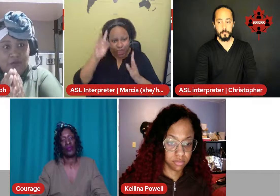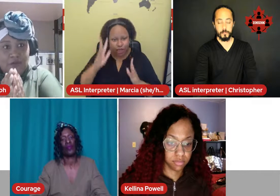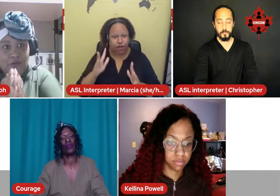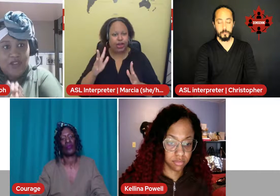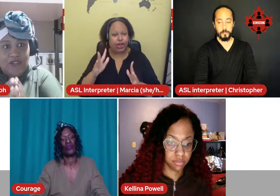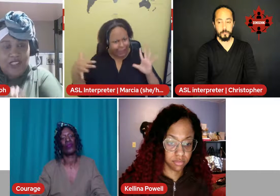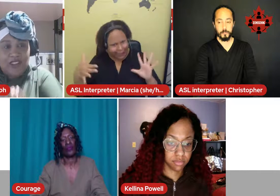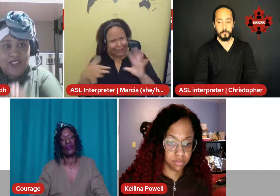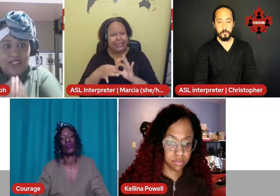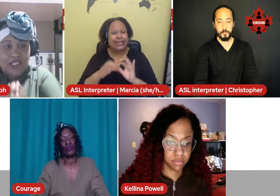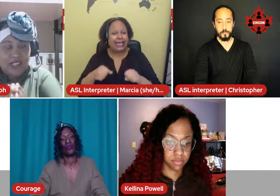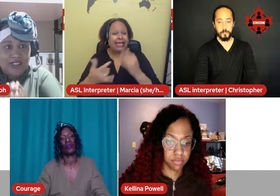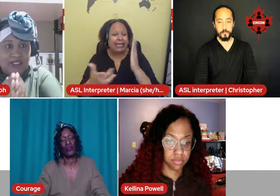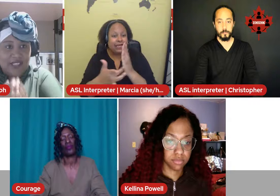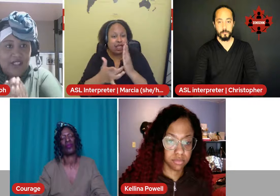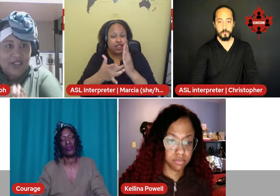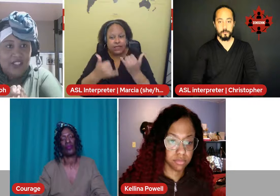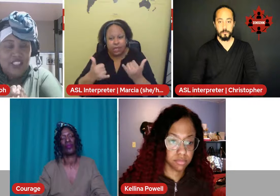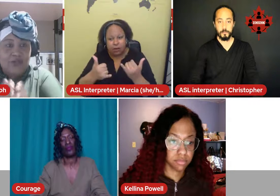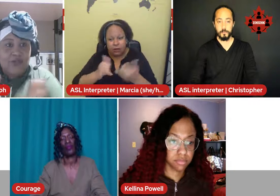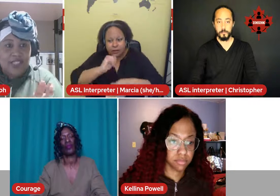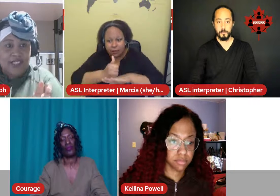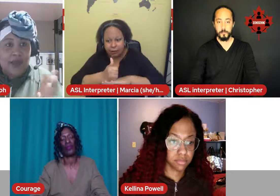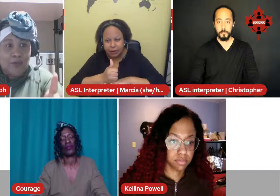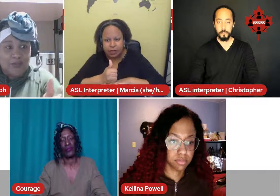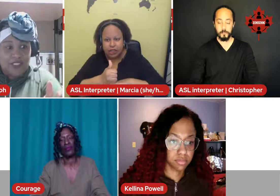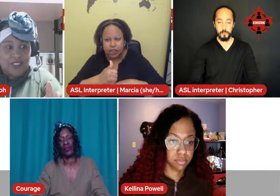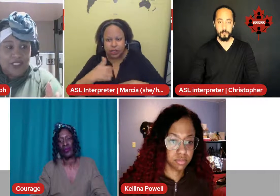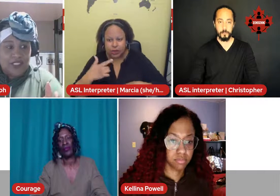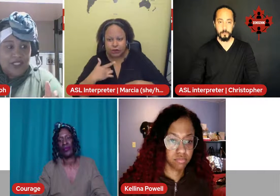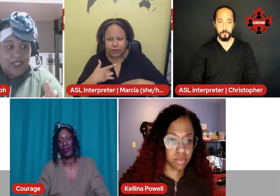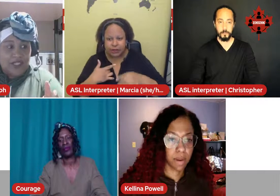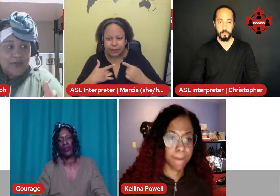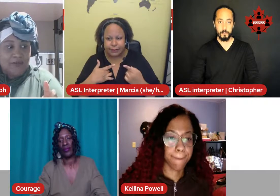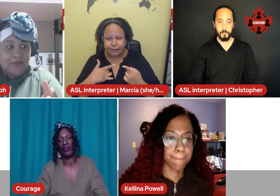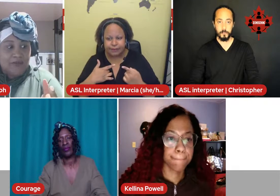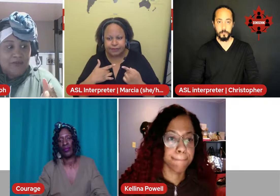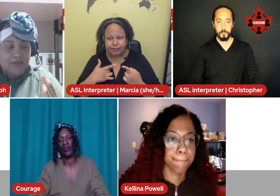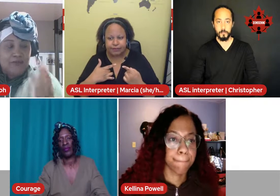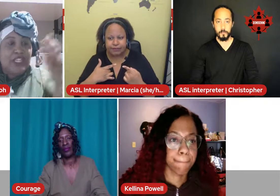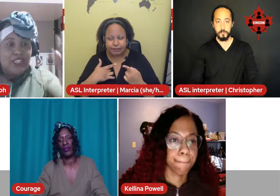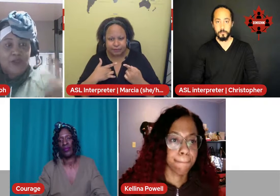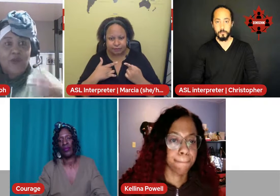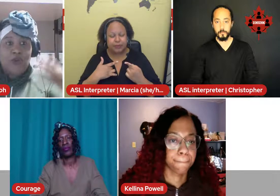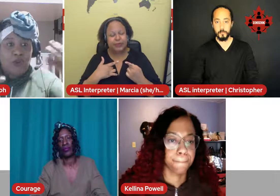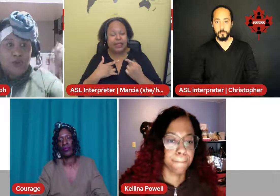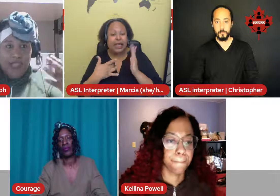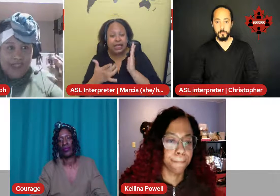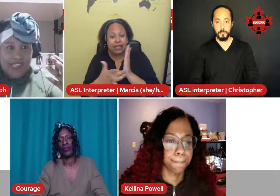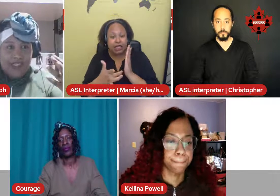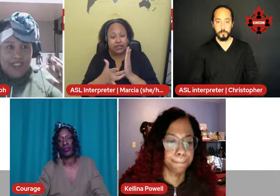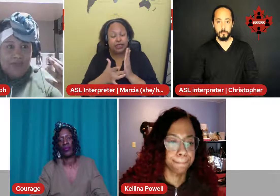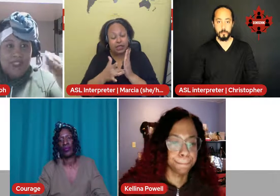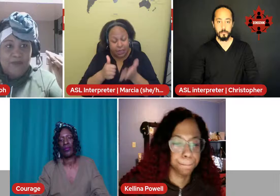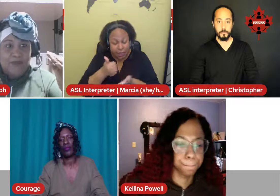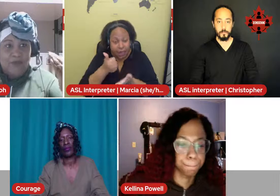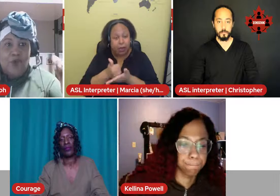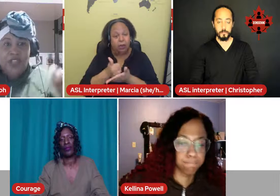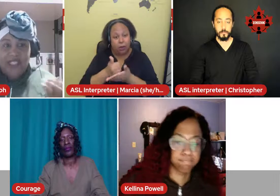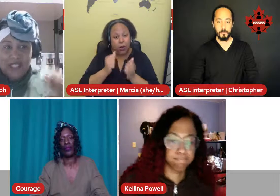one of these things is technology who has helped bringing more awareness and people wanting